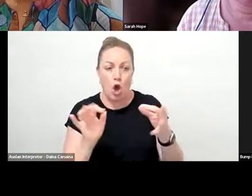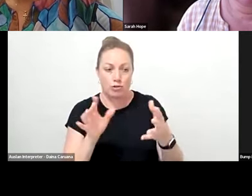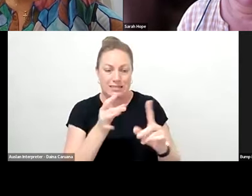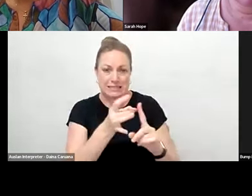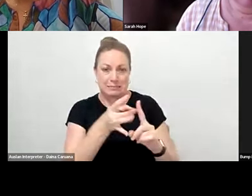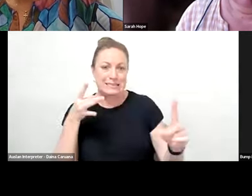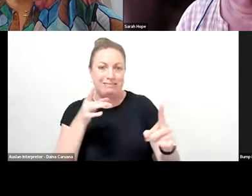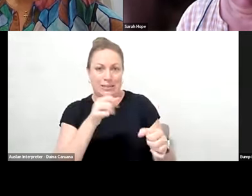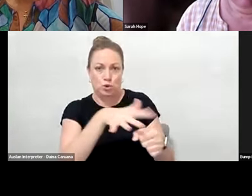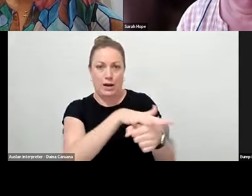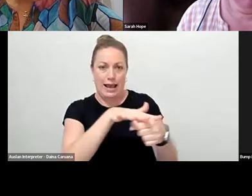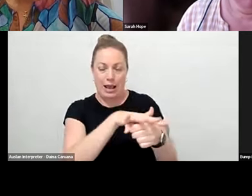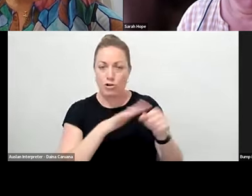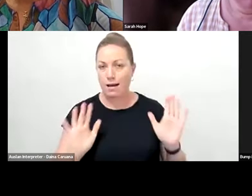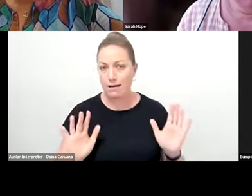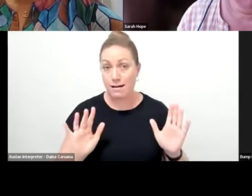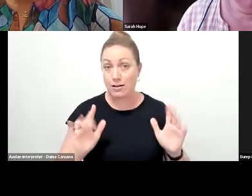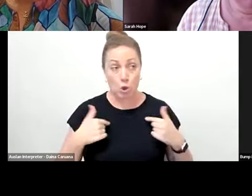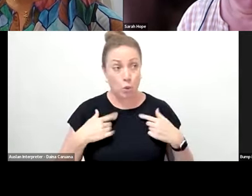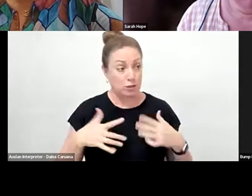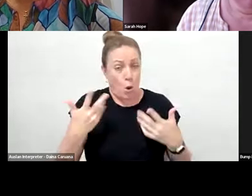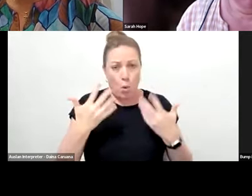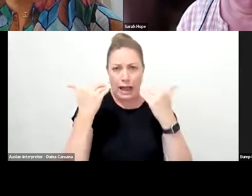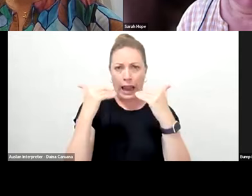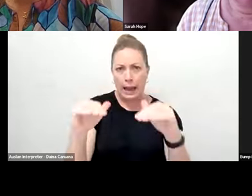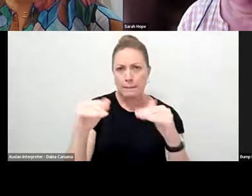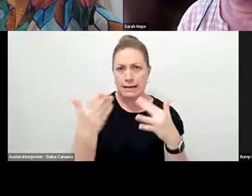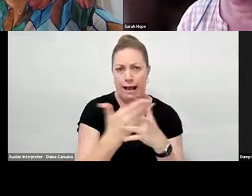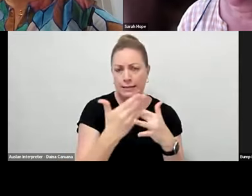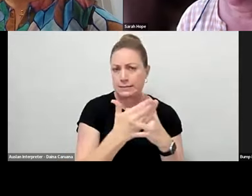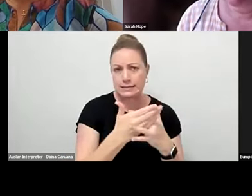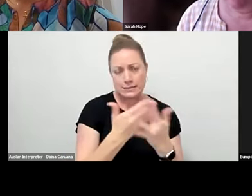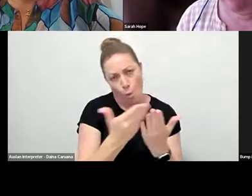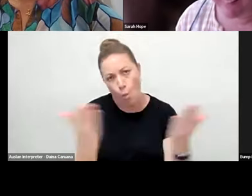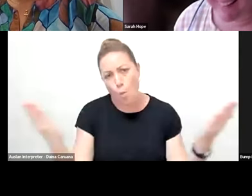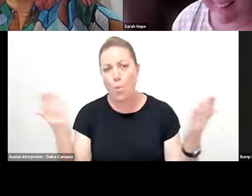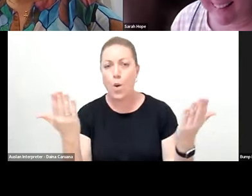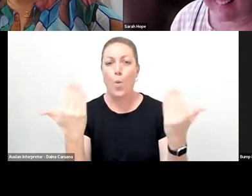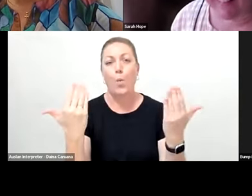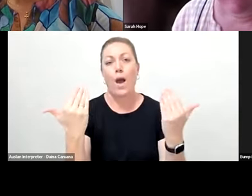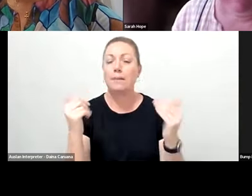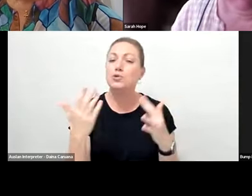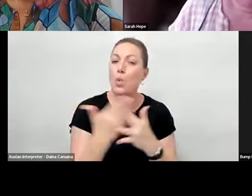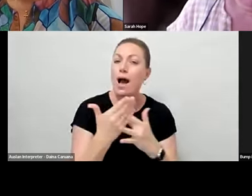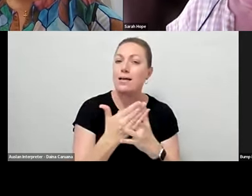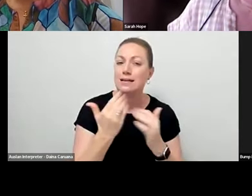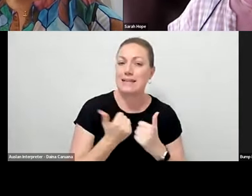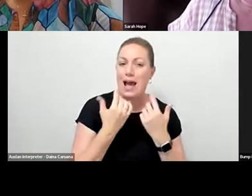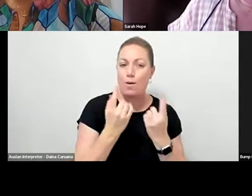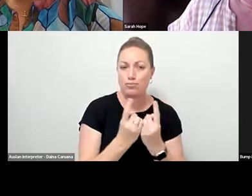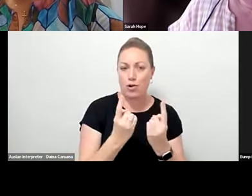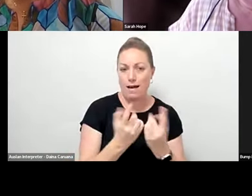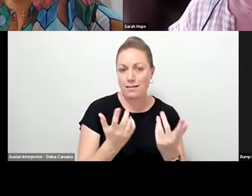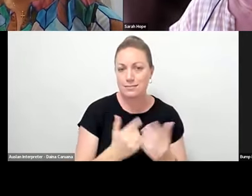anyone like, we're not going to prohibit anyone from getting access to it. So everybody is welcome to, to access the product. Um,